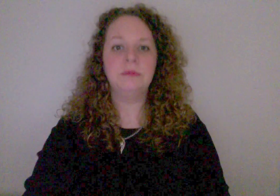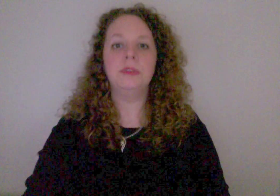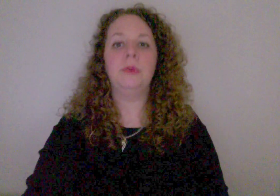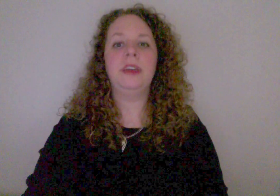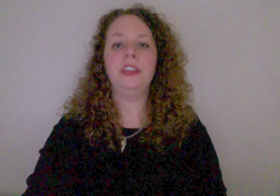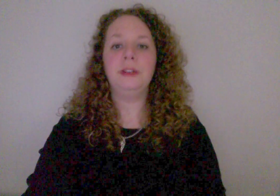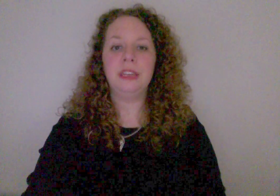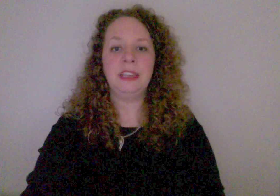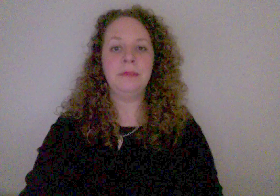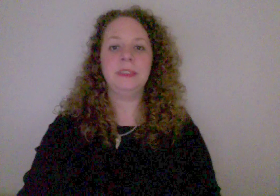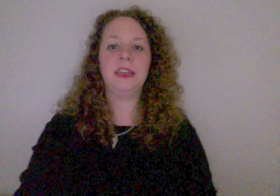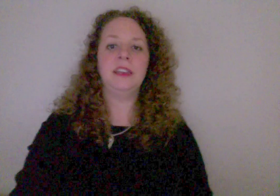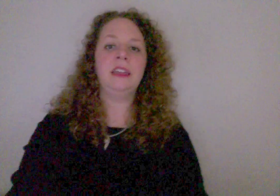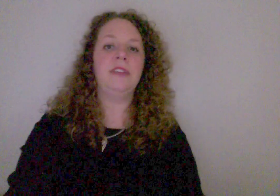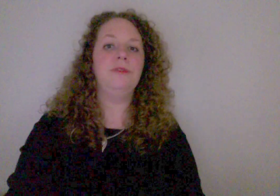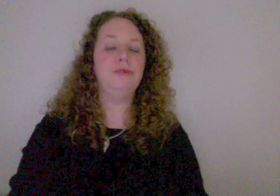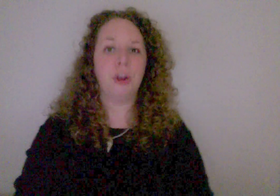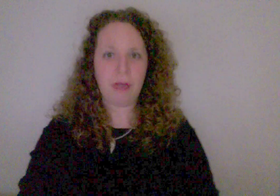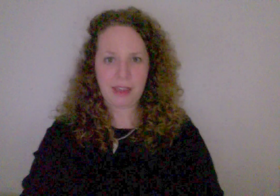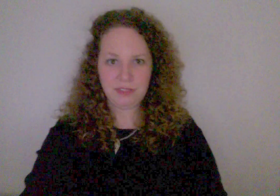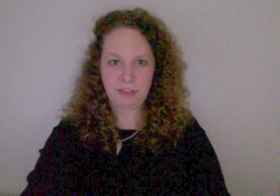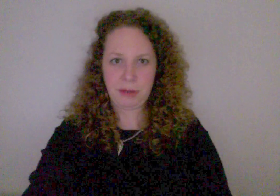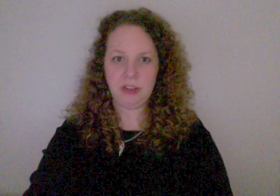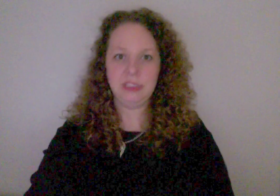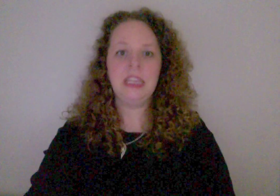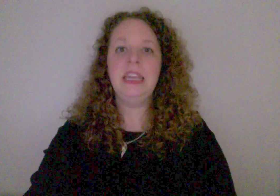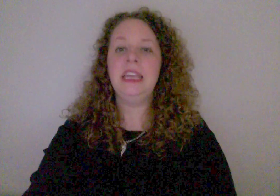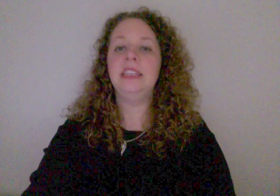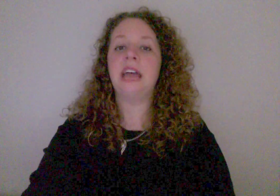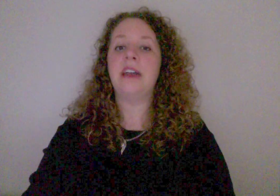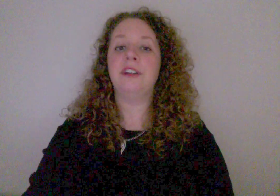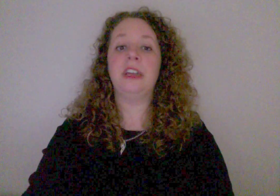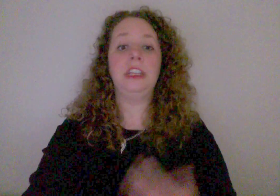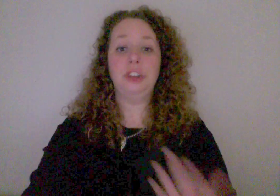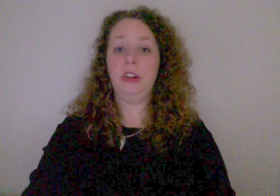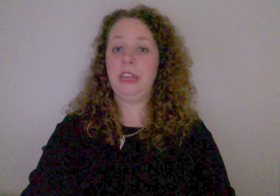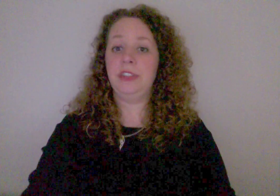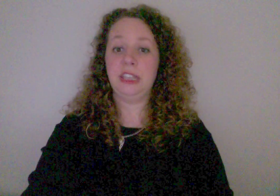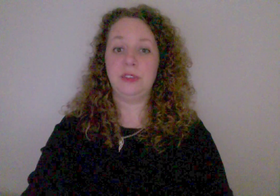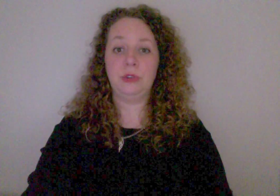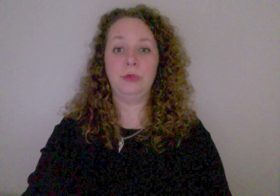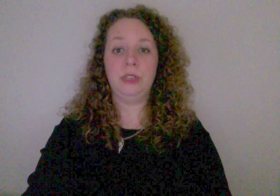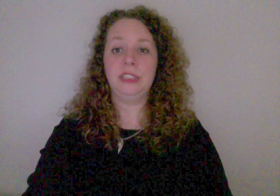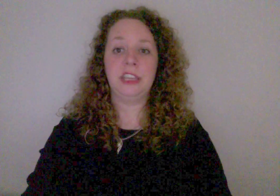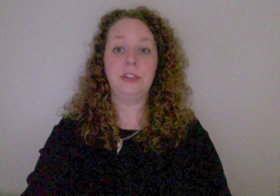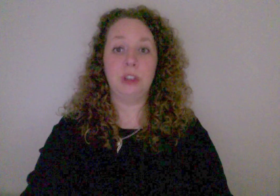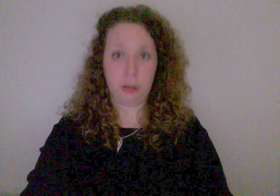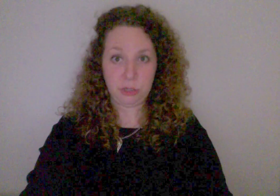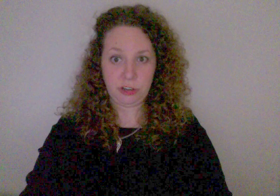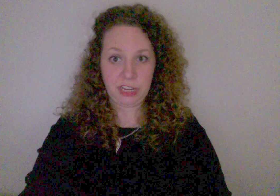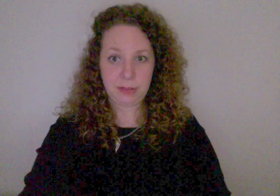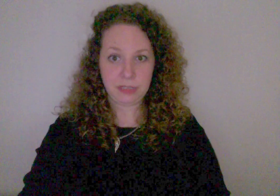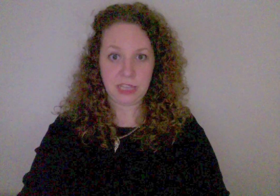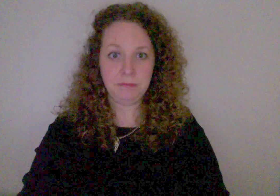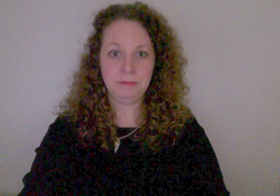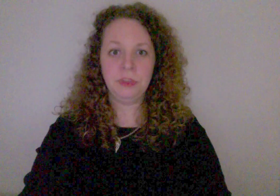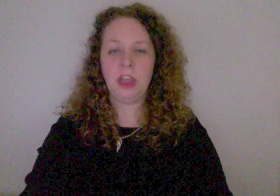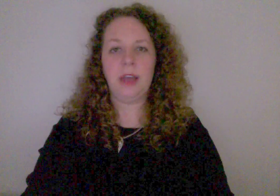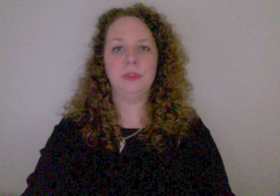The way that you get a name sign if you don't have deaf parents is either an adult at the deaf school will assign you an arbitrary name sign. So